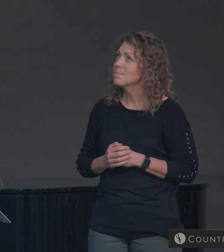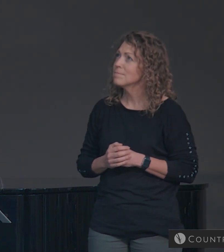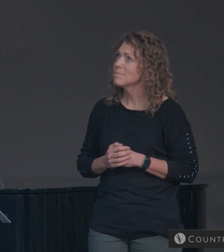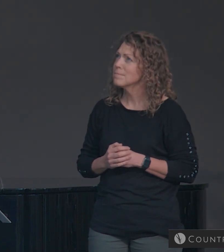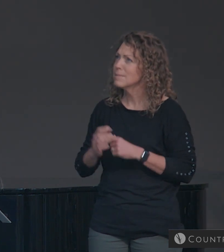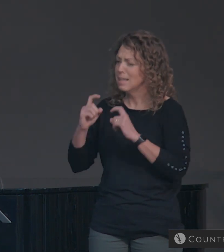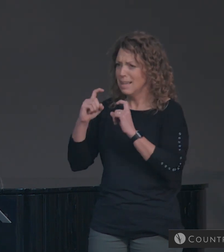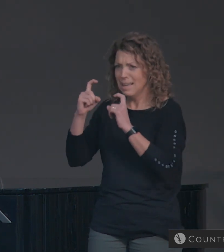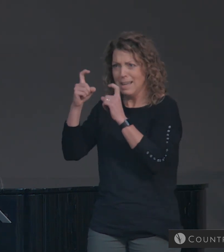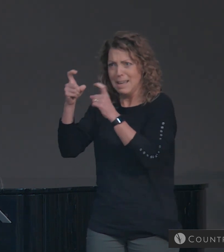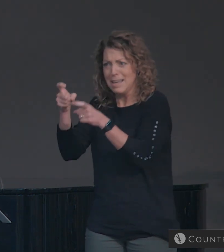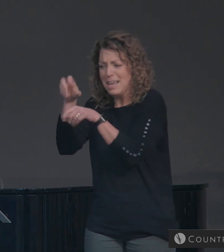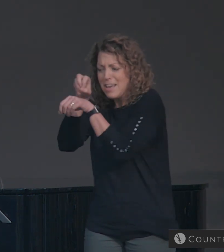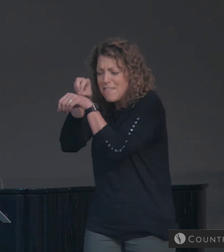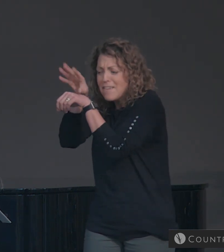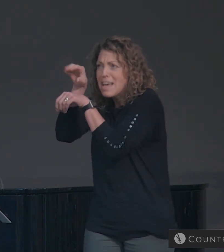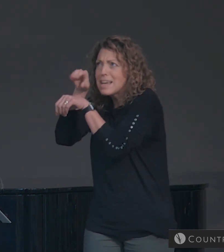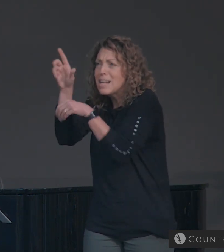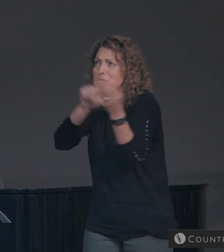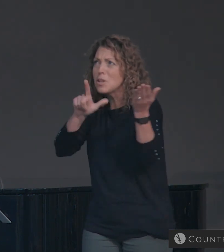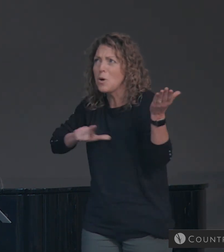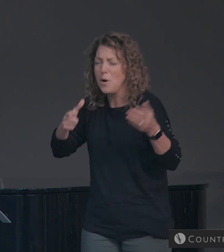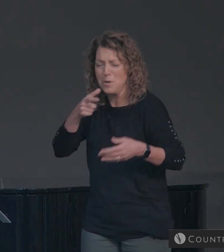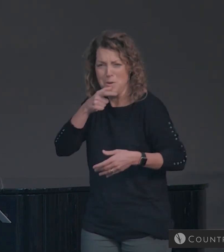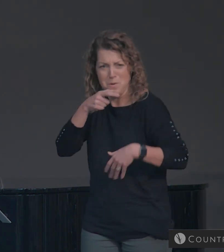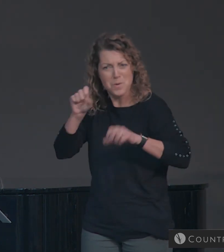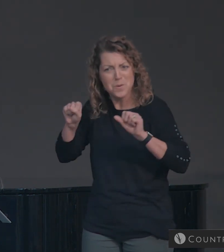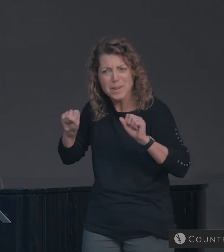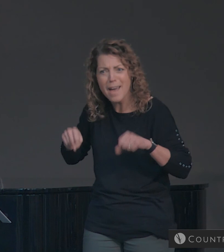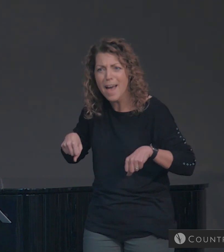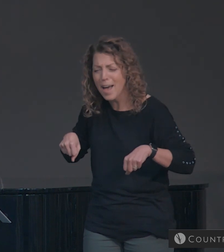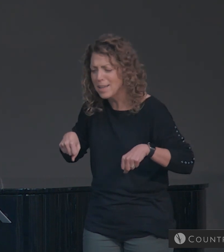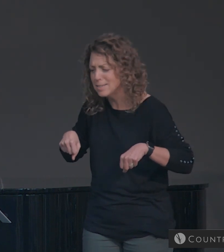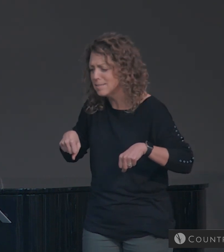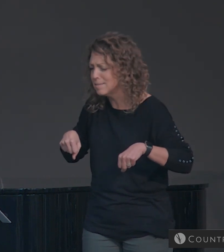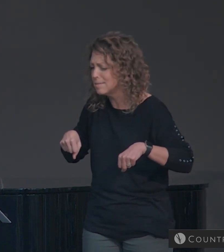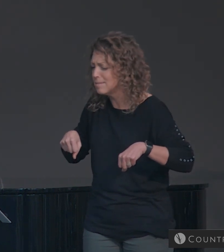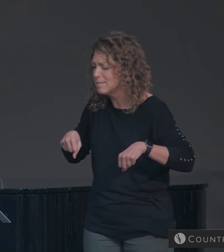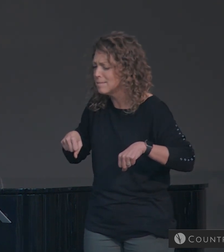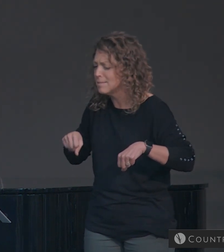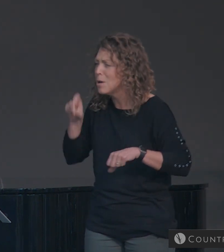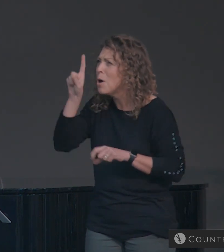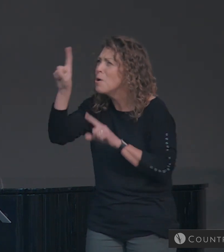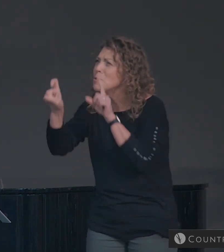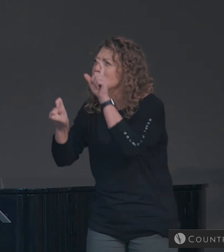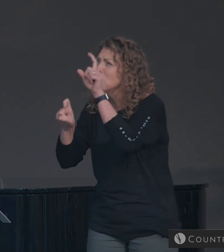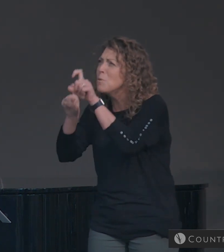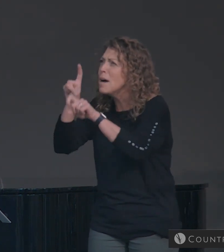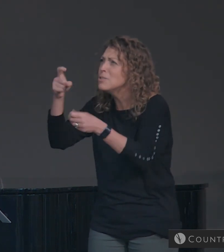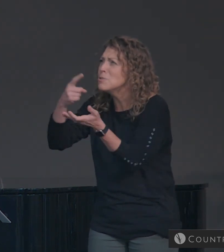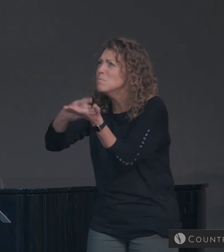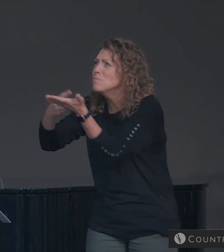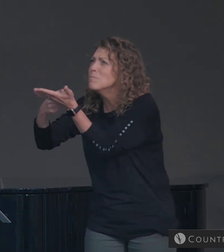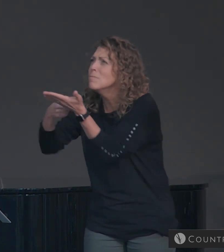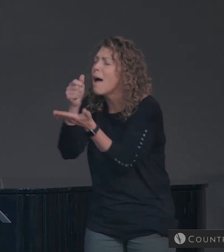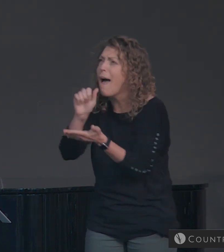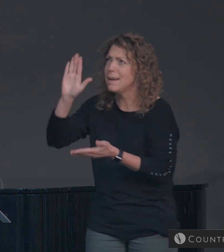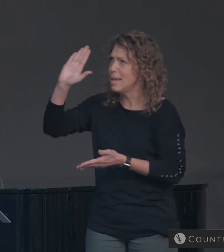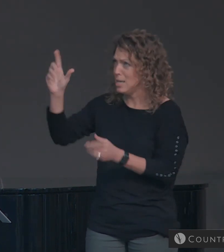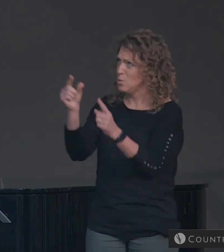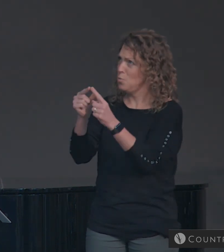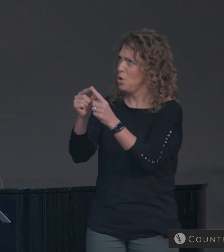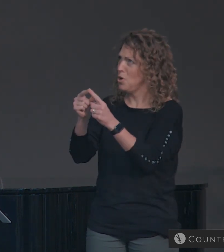Who has given counsel To the Lord Who